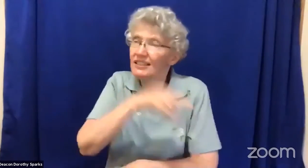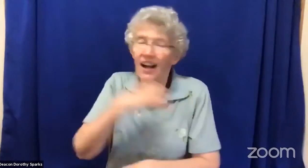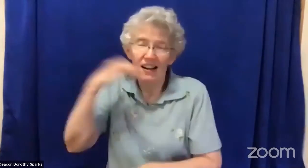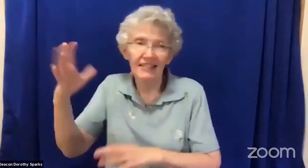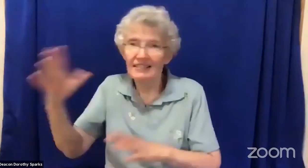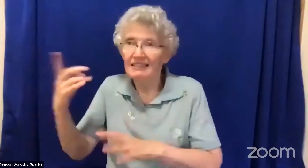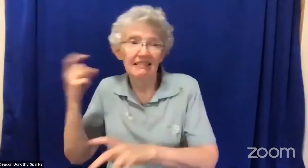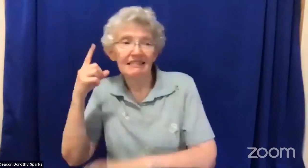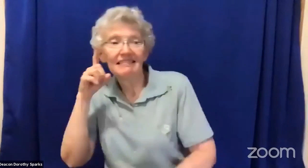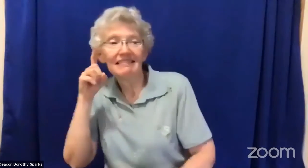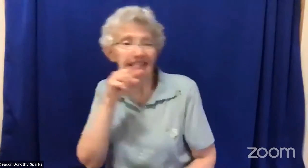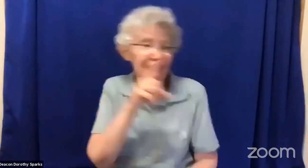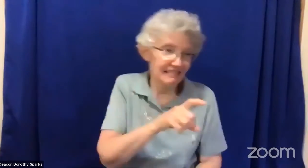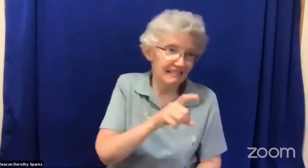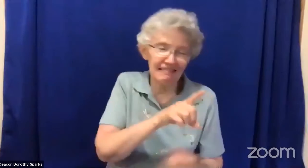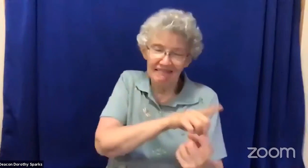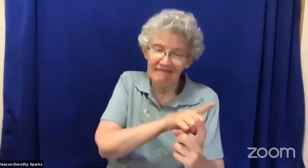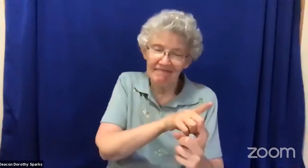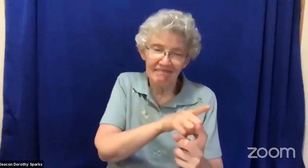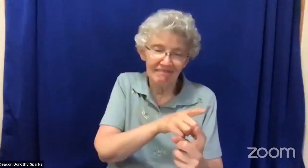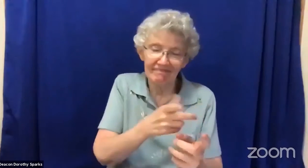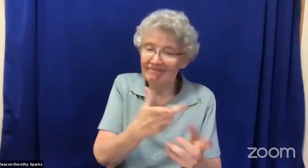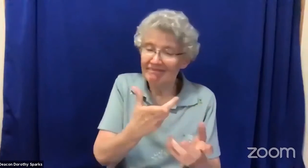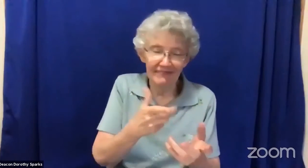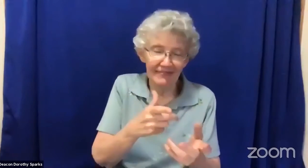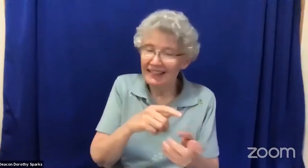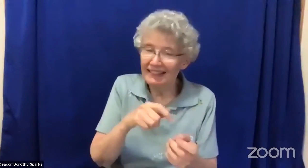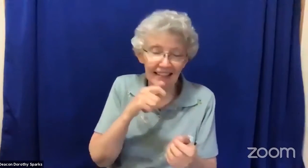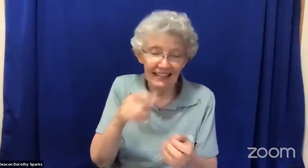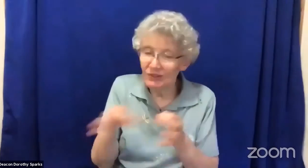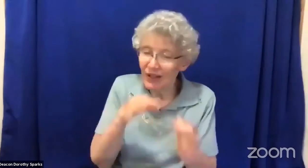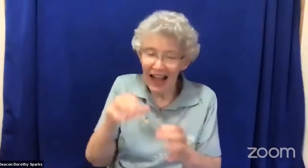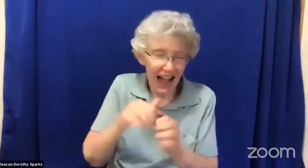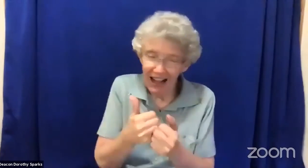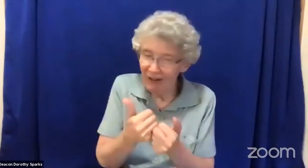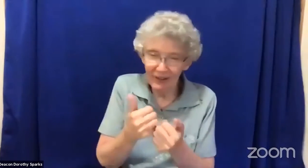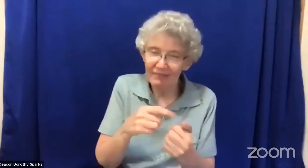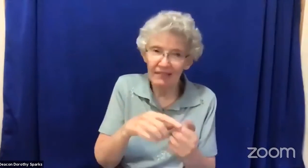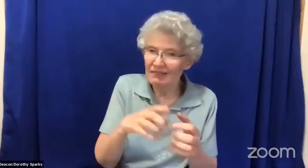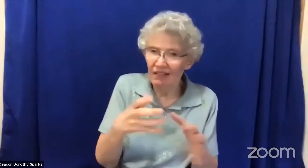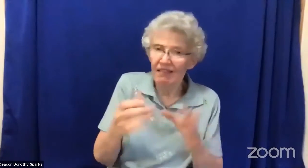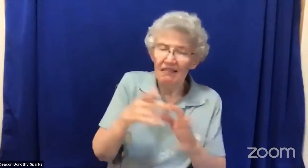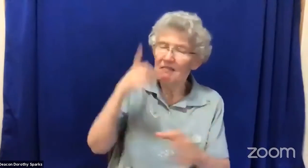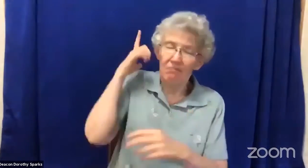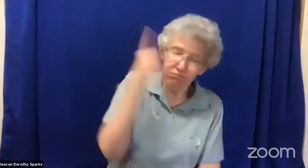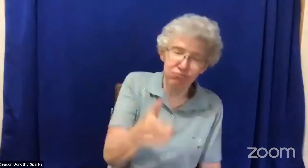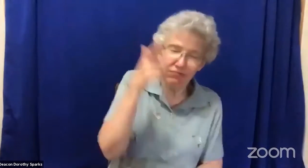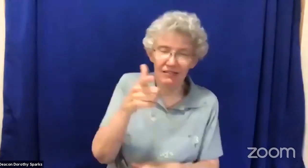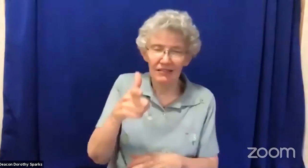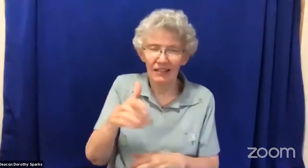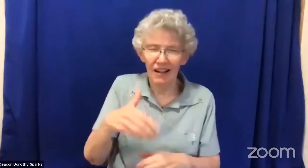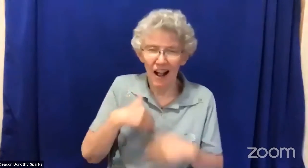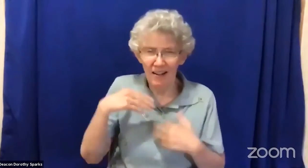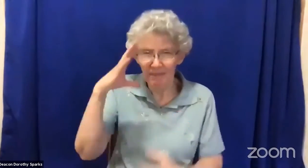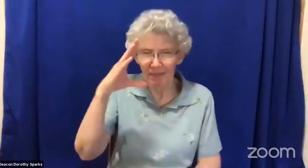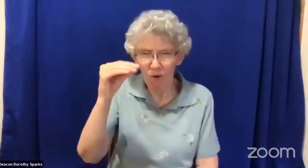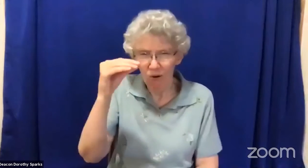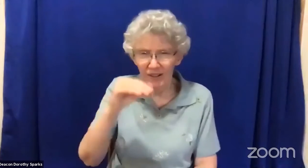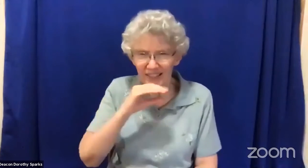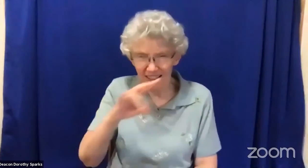with his hood up and he called the police. And as he went after this young man, and I'm not sure what happened, but